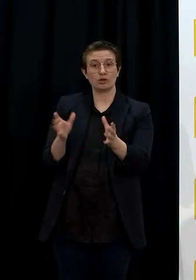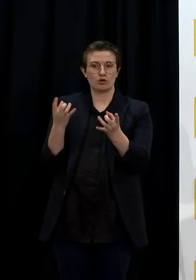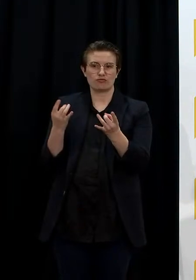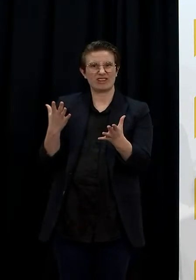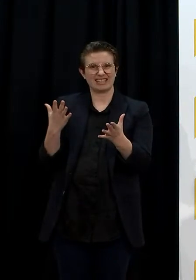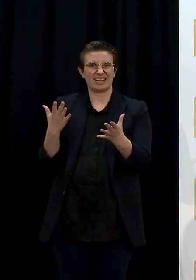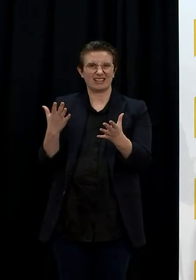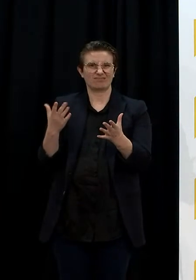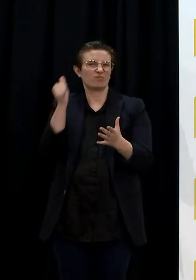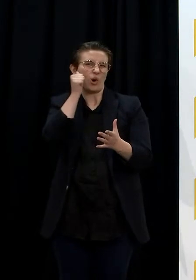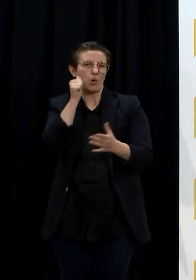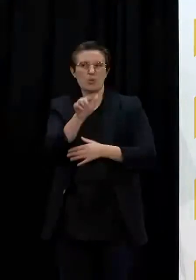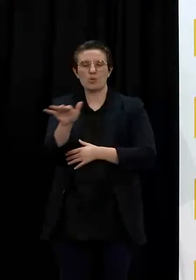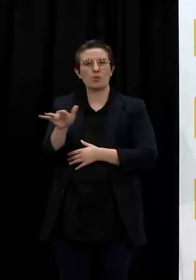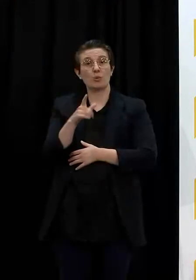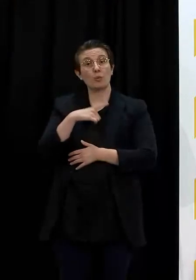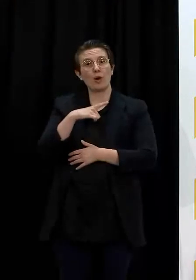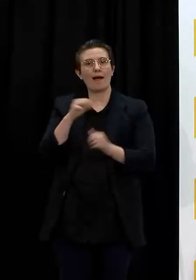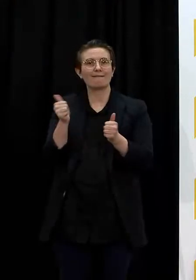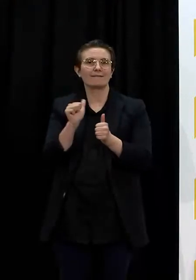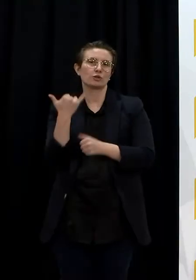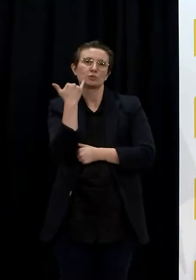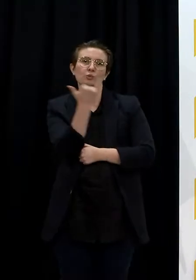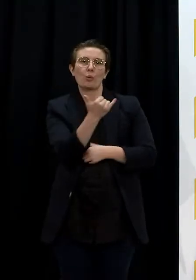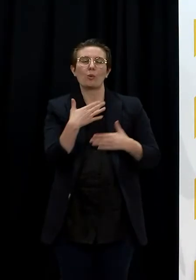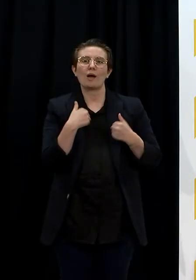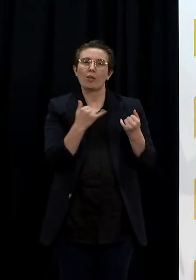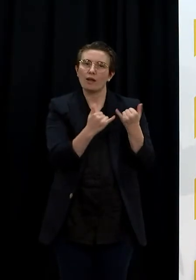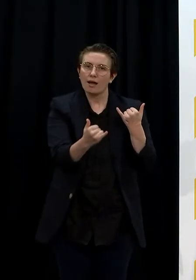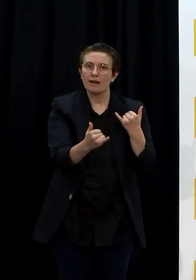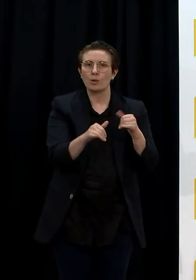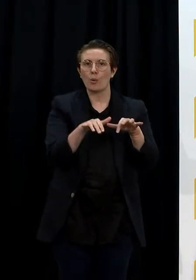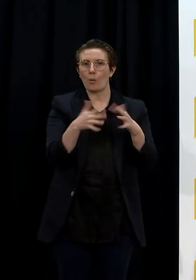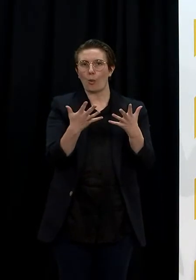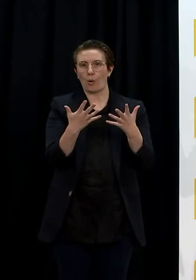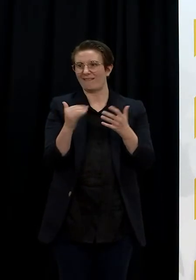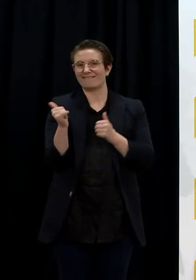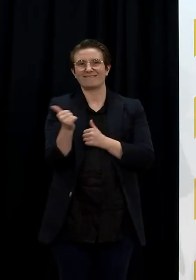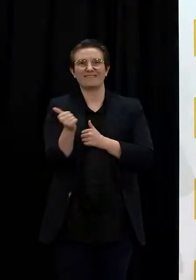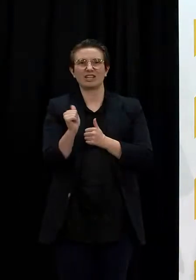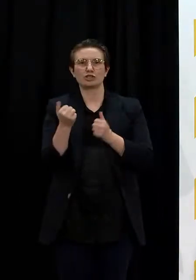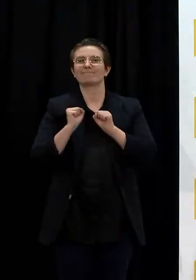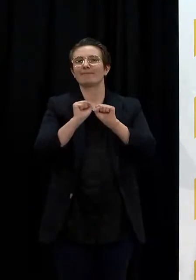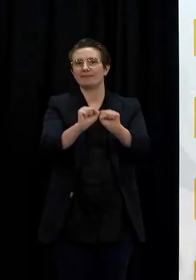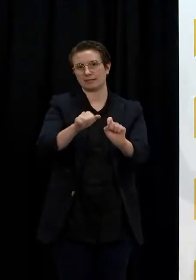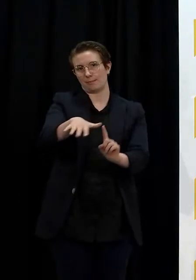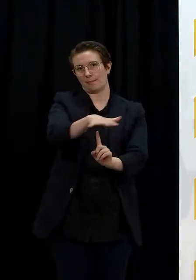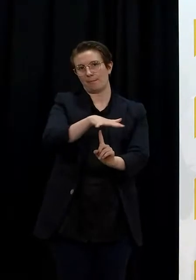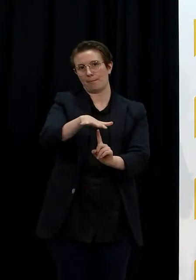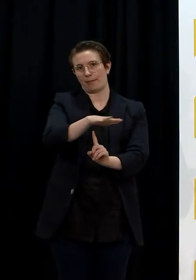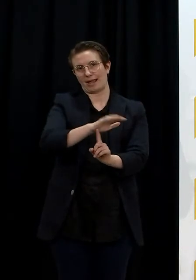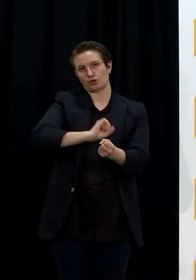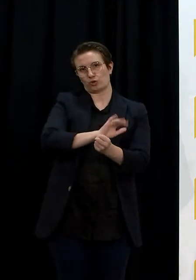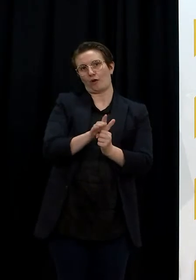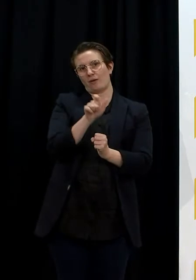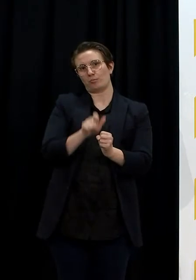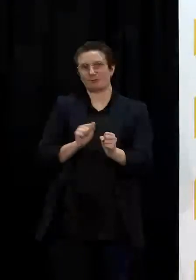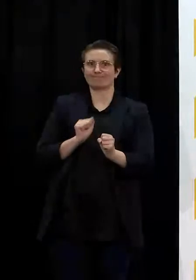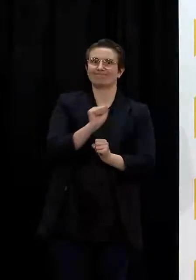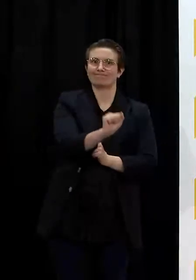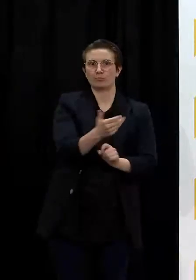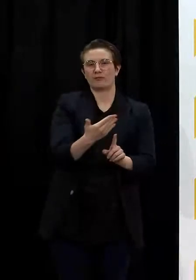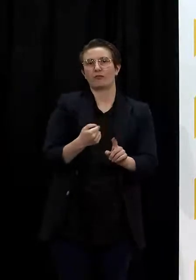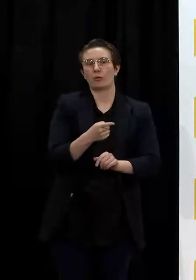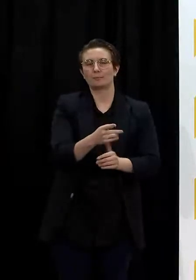they had had contact with Healthline or through being at a place of interest. Around 86% of all contacts